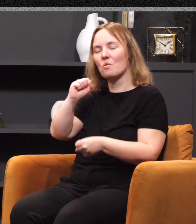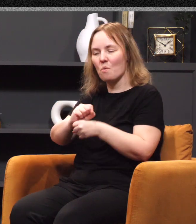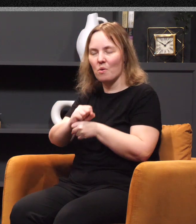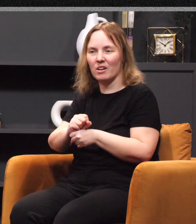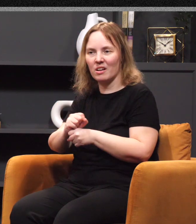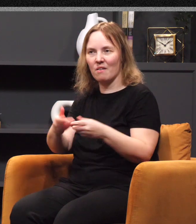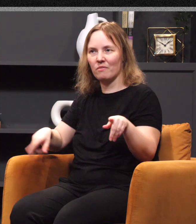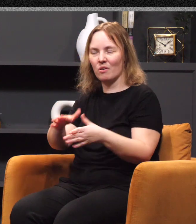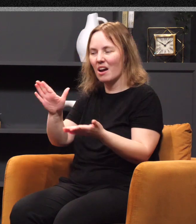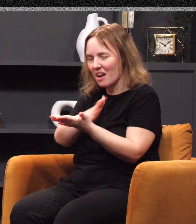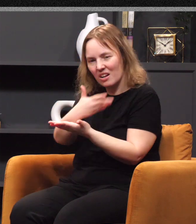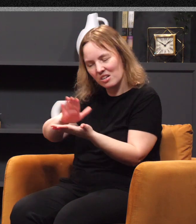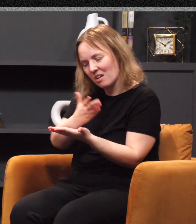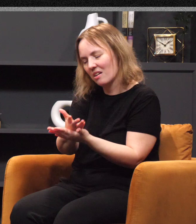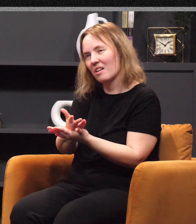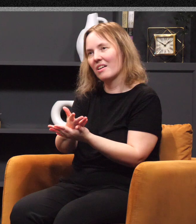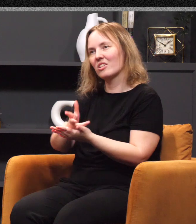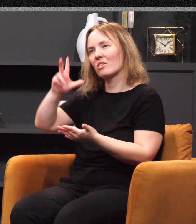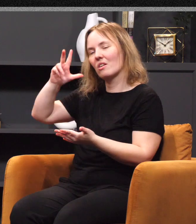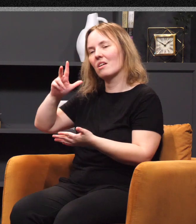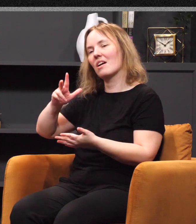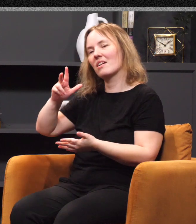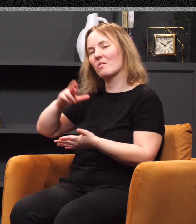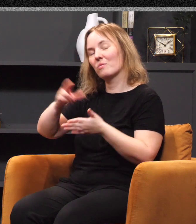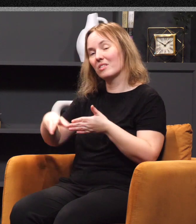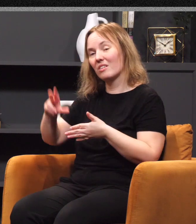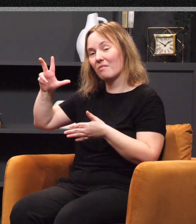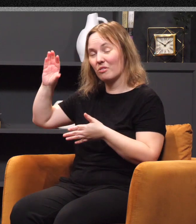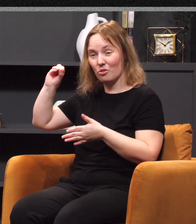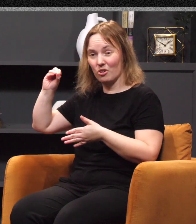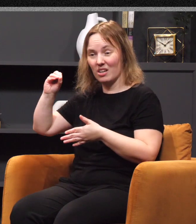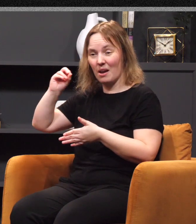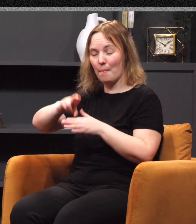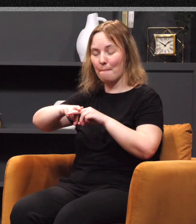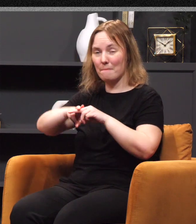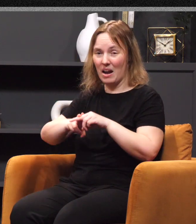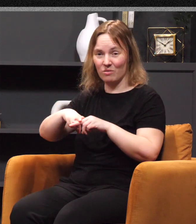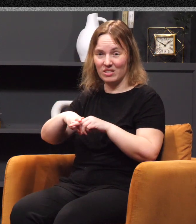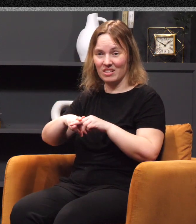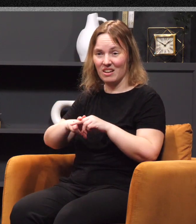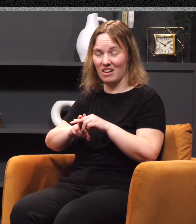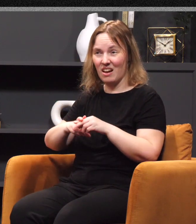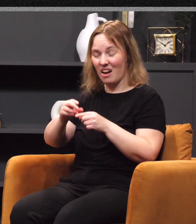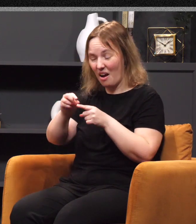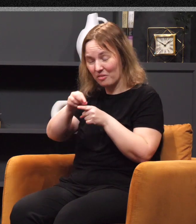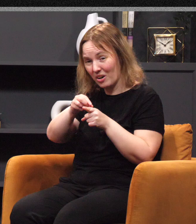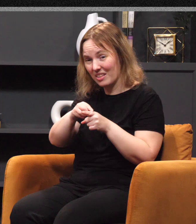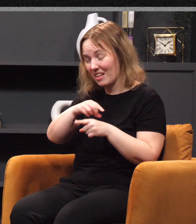all those stalks, and she actually ends up with 30 pounds of grain. Now that's a whole lot of stalks, a whole lot of beat,